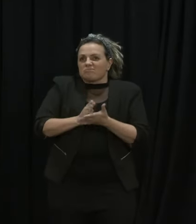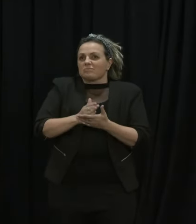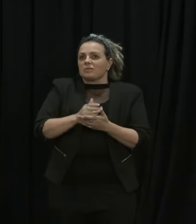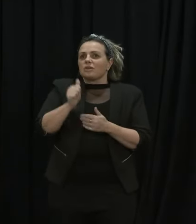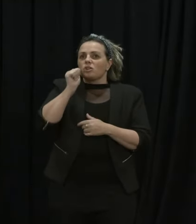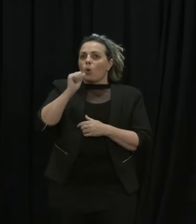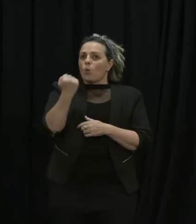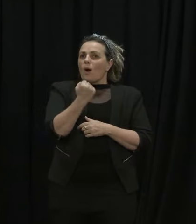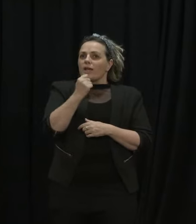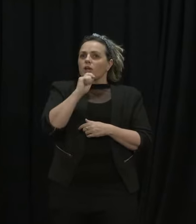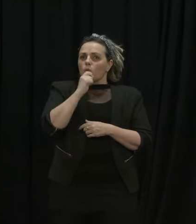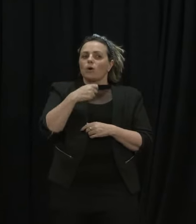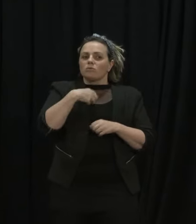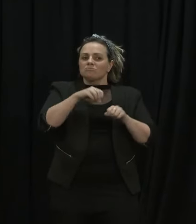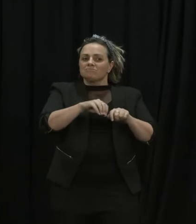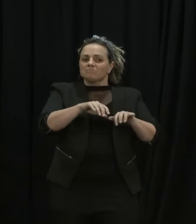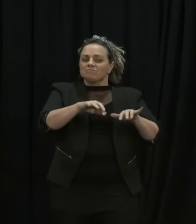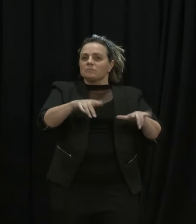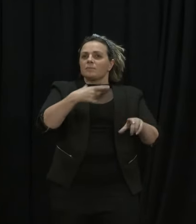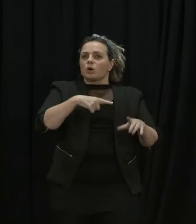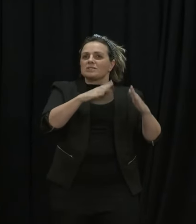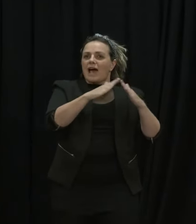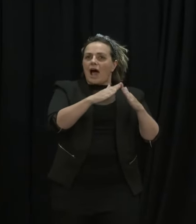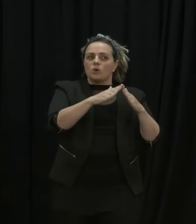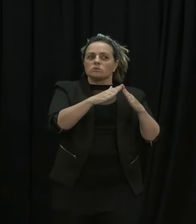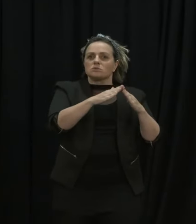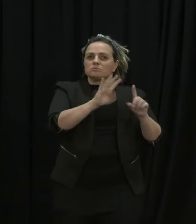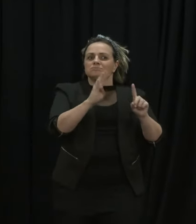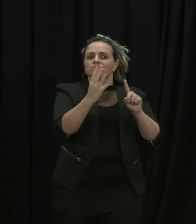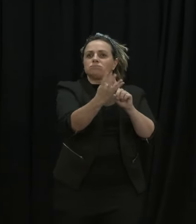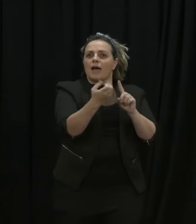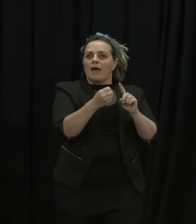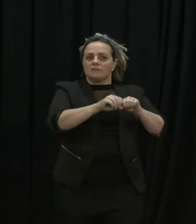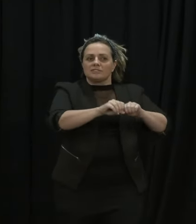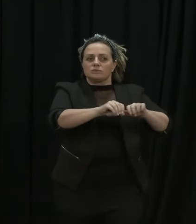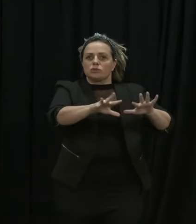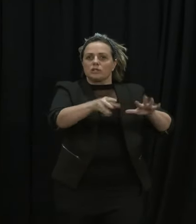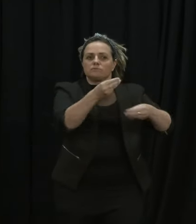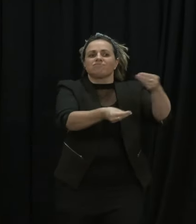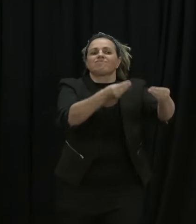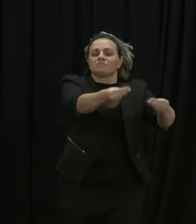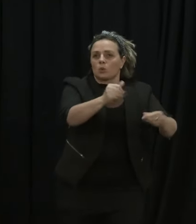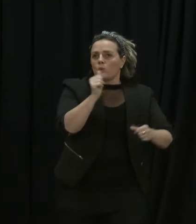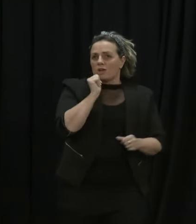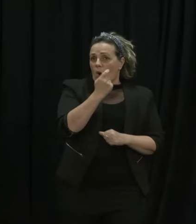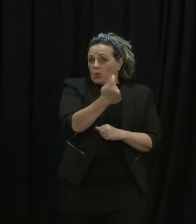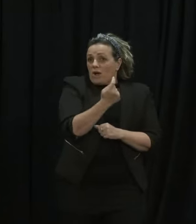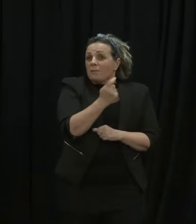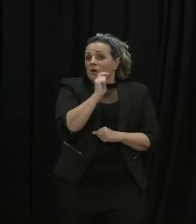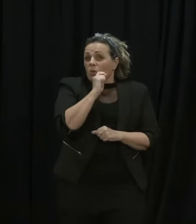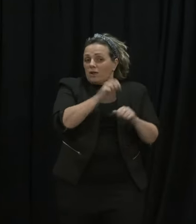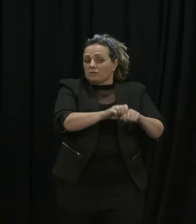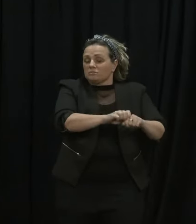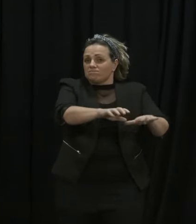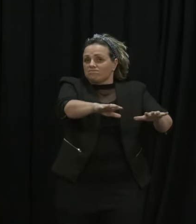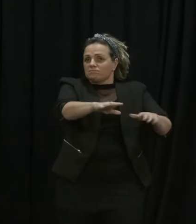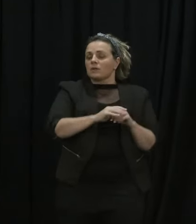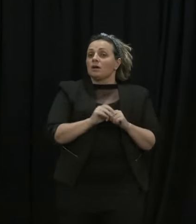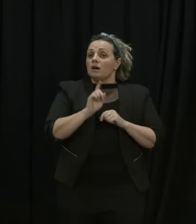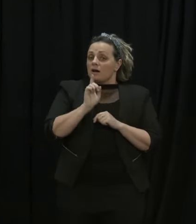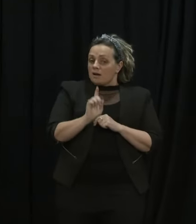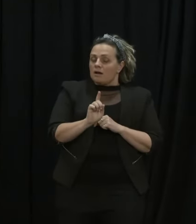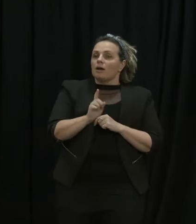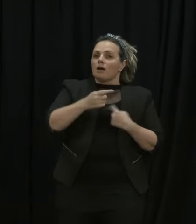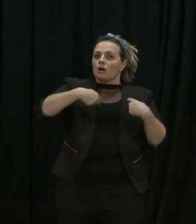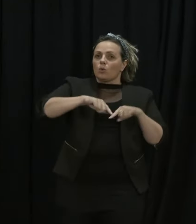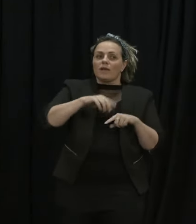we have people and they have households and we know that that's how it spreads. But, you know, our attempt by having the measures we've got